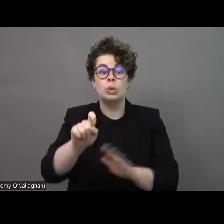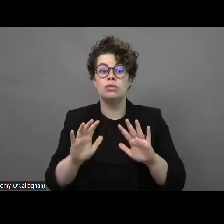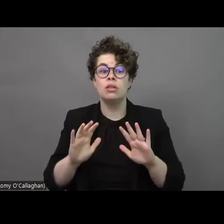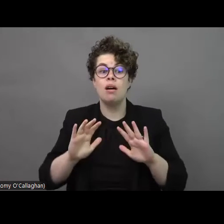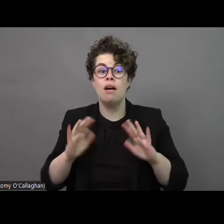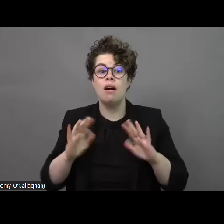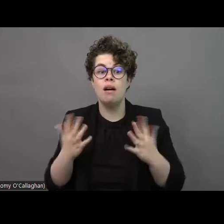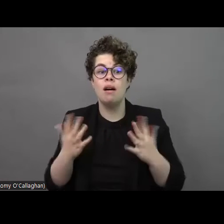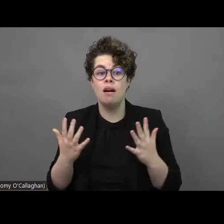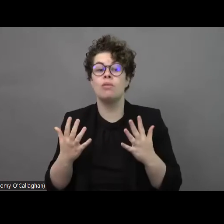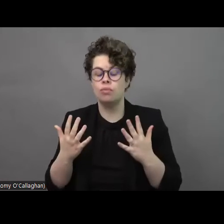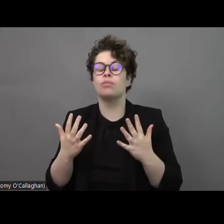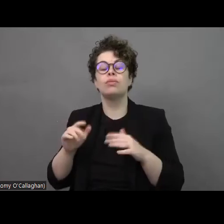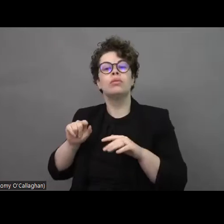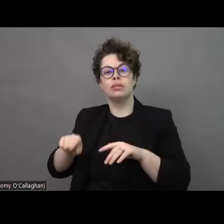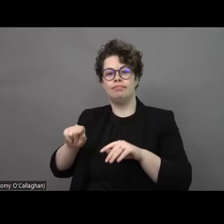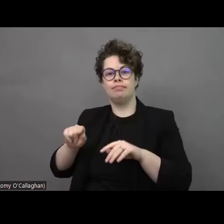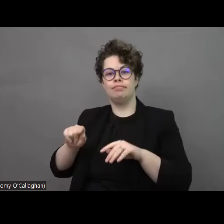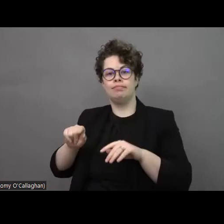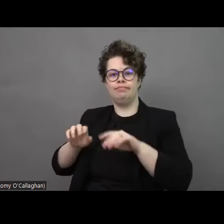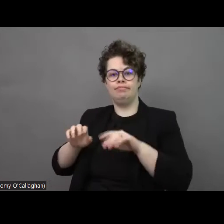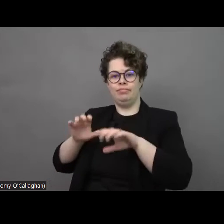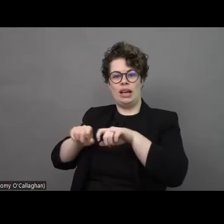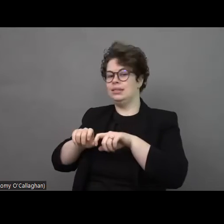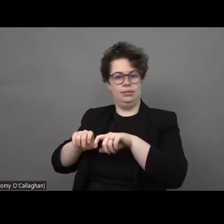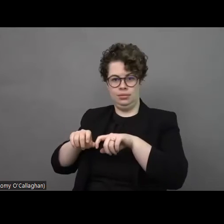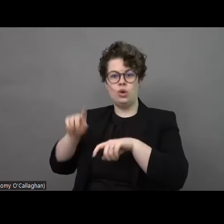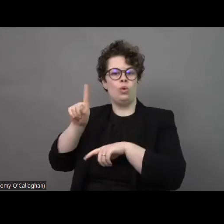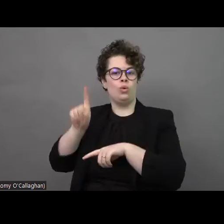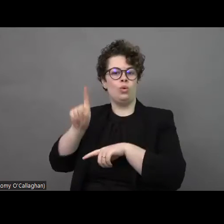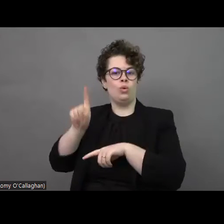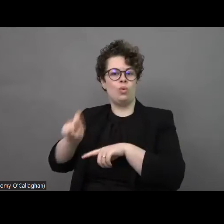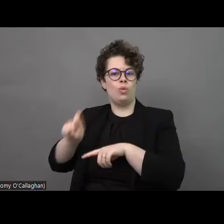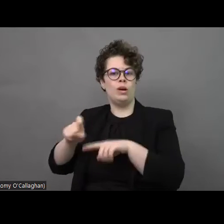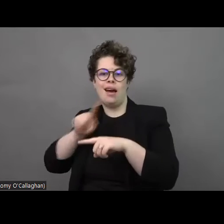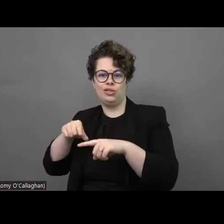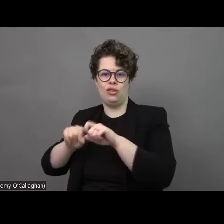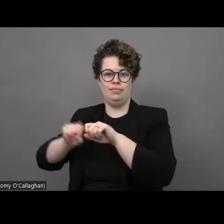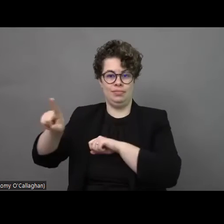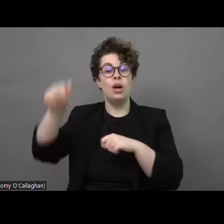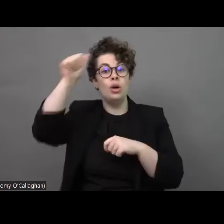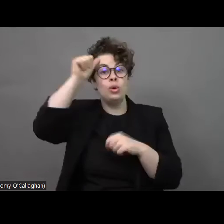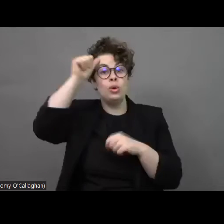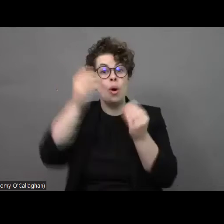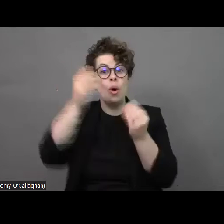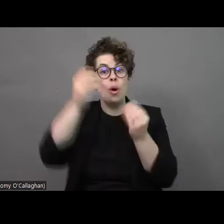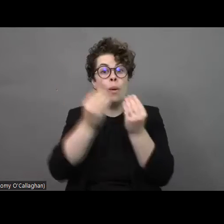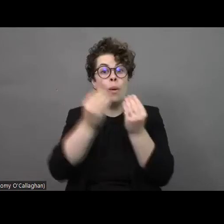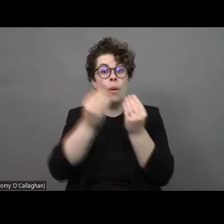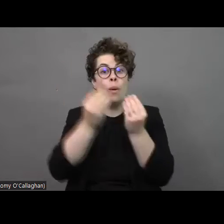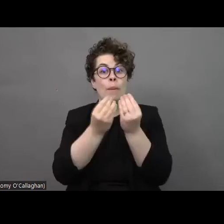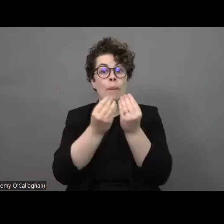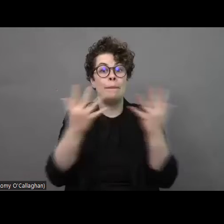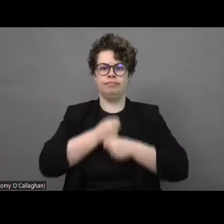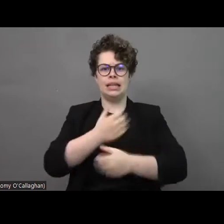in the Q&A box so that we can easily identify it. We understand that we have a lot of you here today from the disability